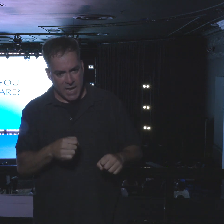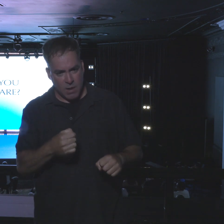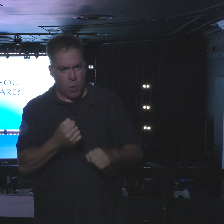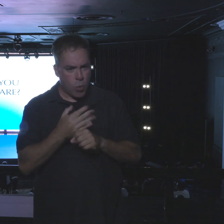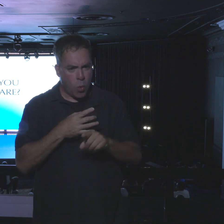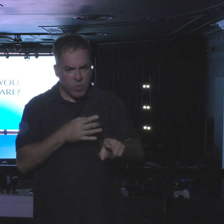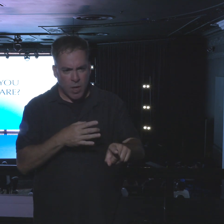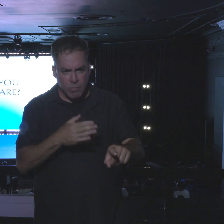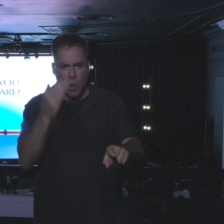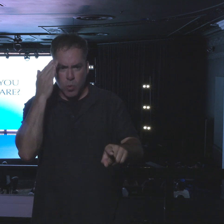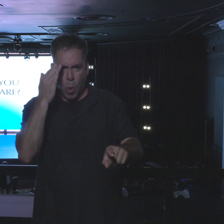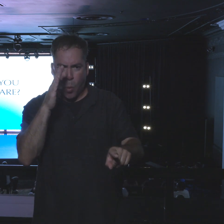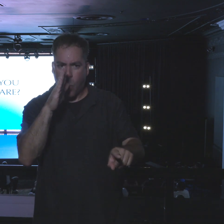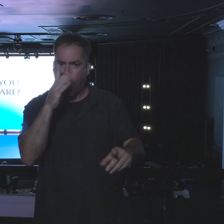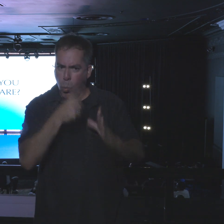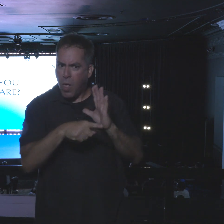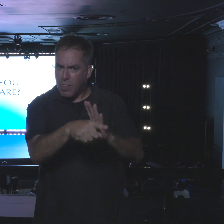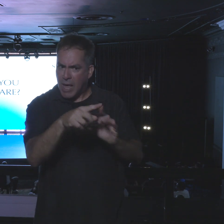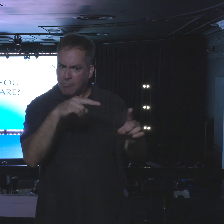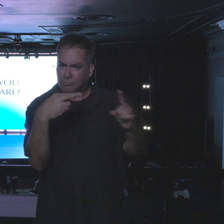of their thoughts,